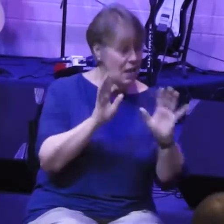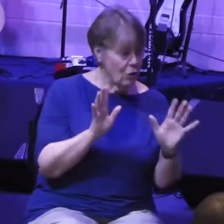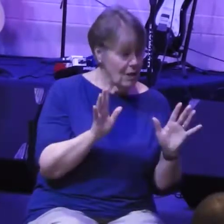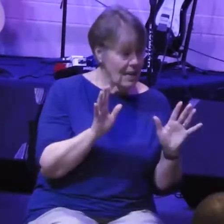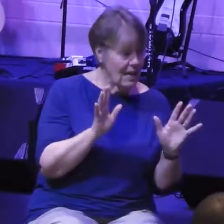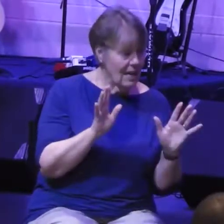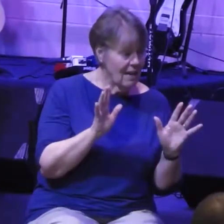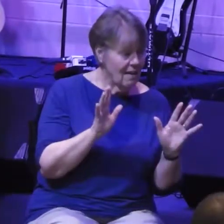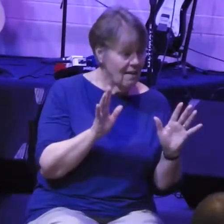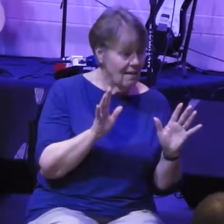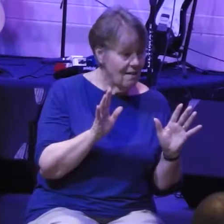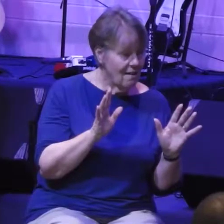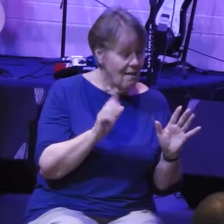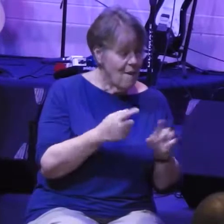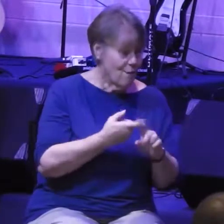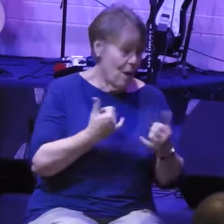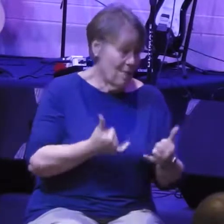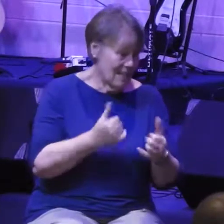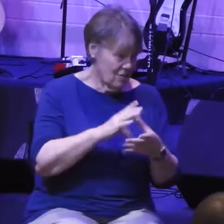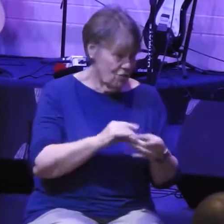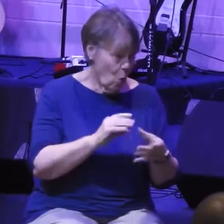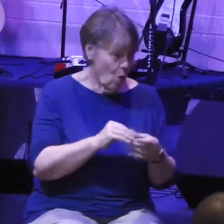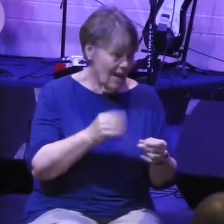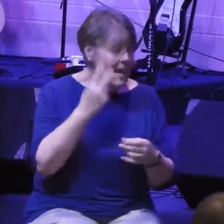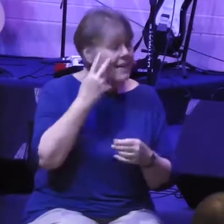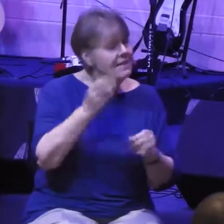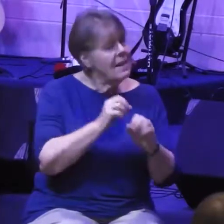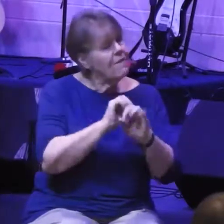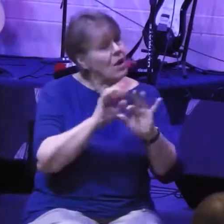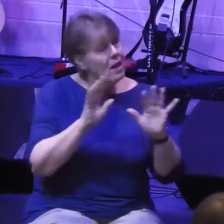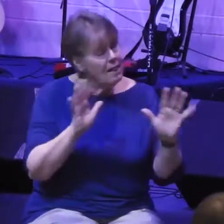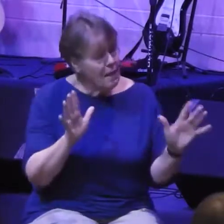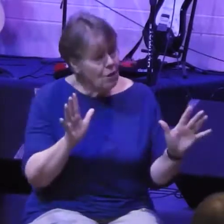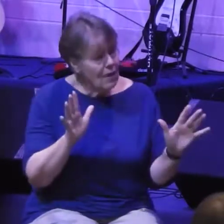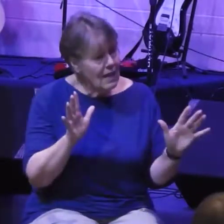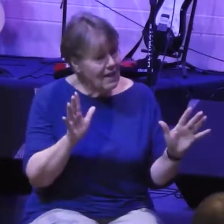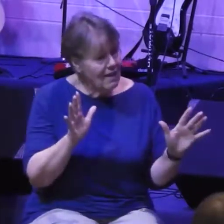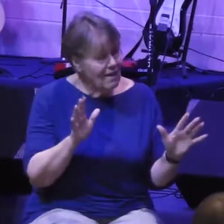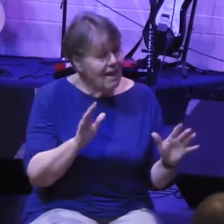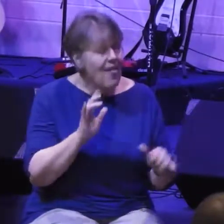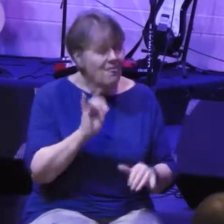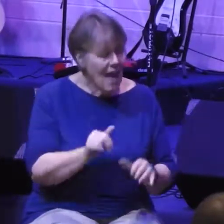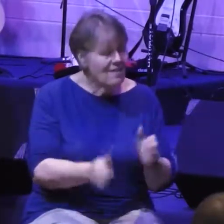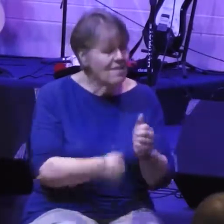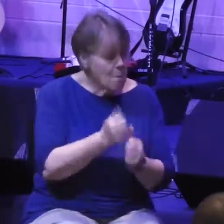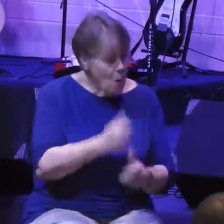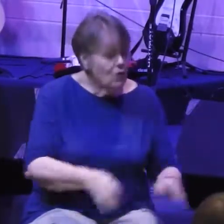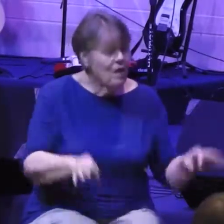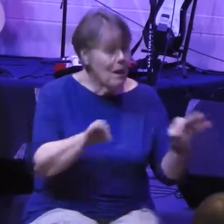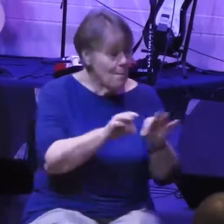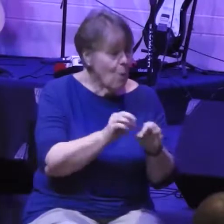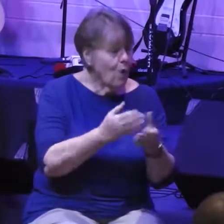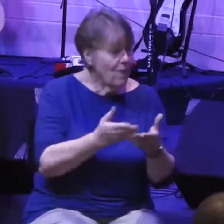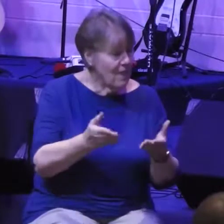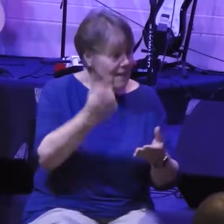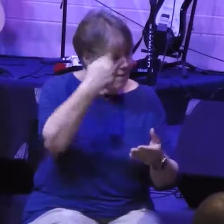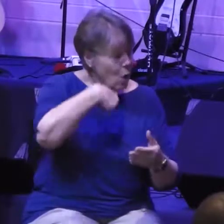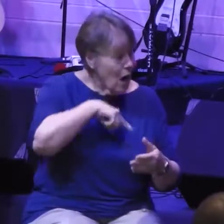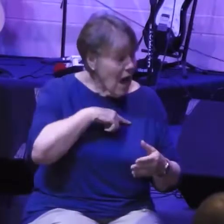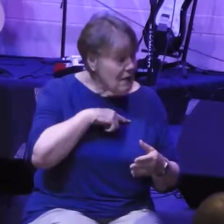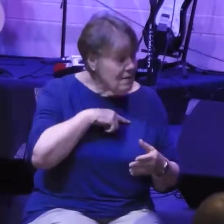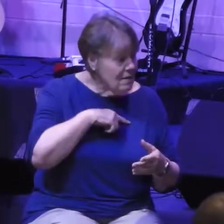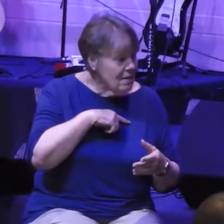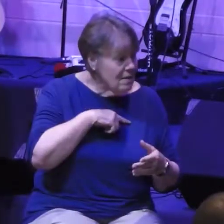from this story, seeing clearly is actually the most important thing for us to be able to do